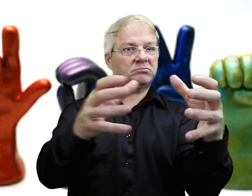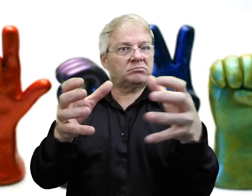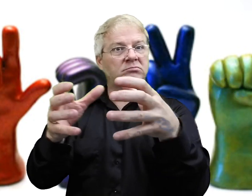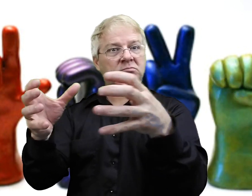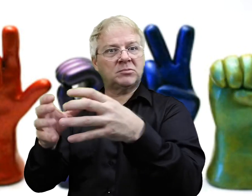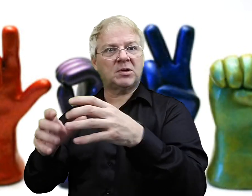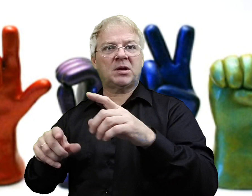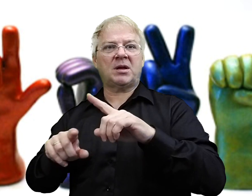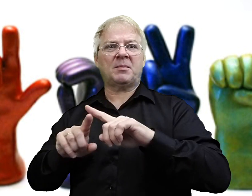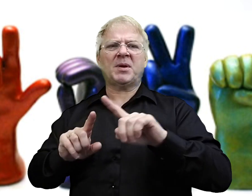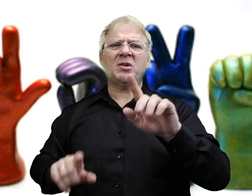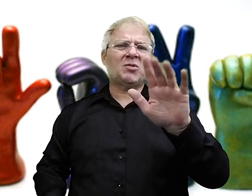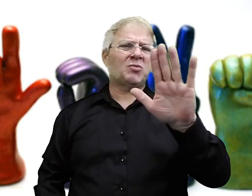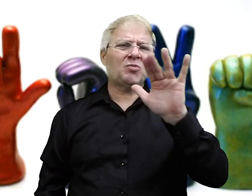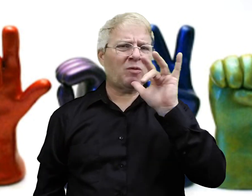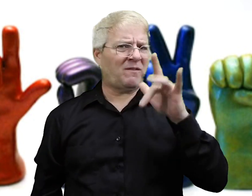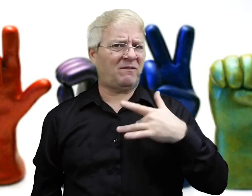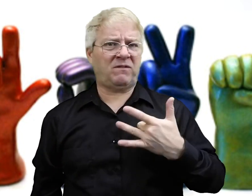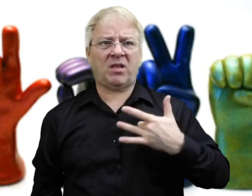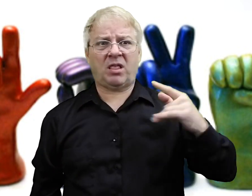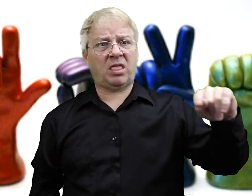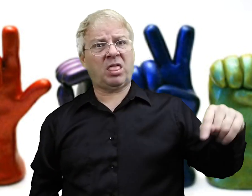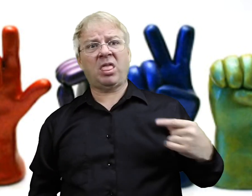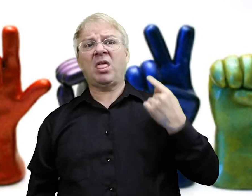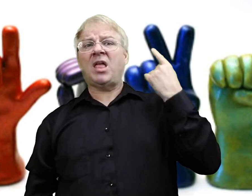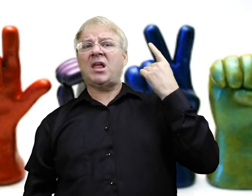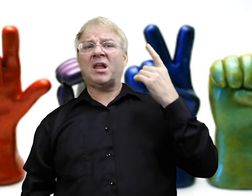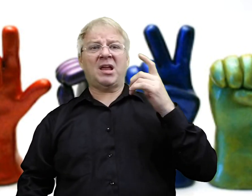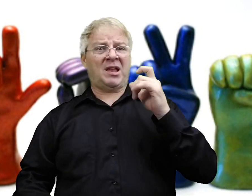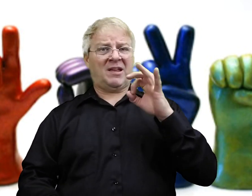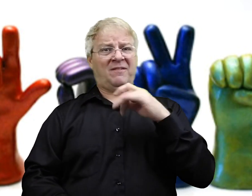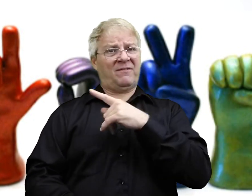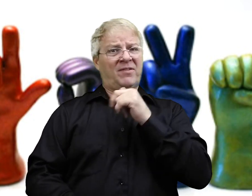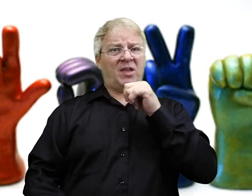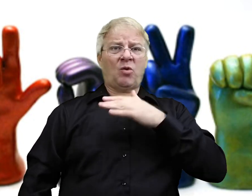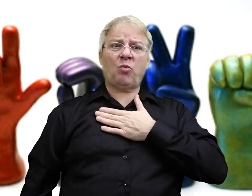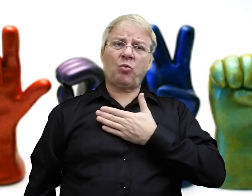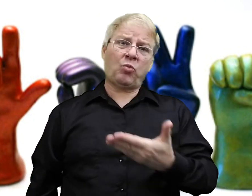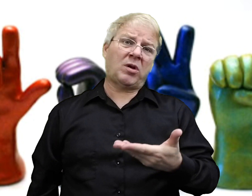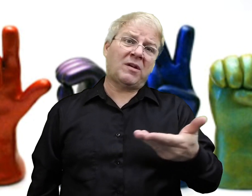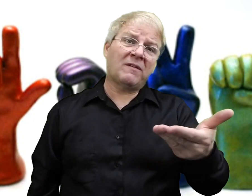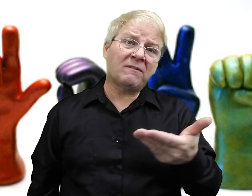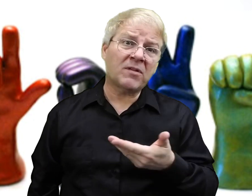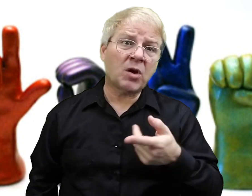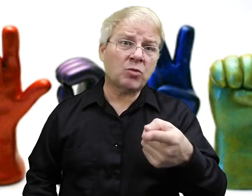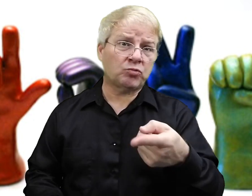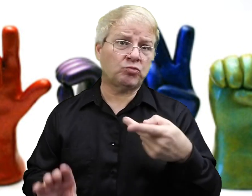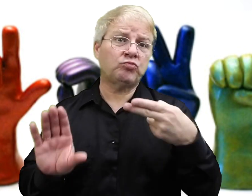people tend to cluster together. But again, don't feel offended if they're not willing